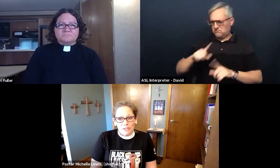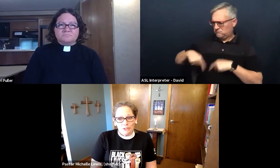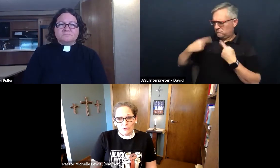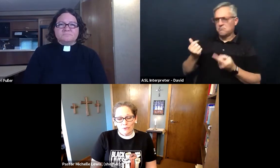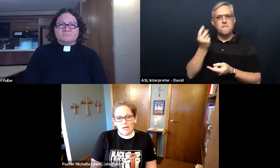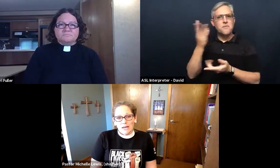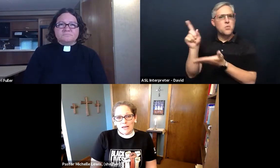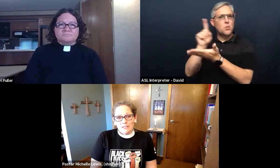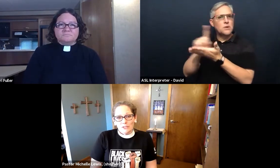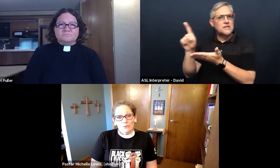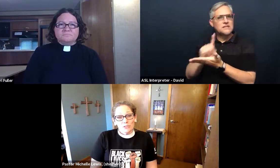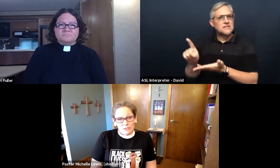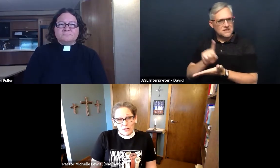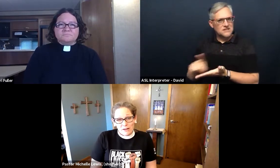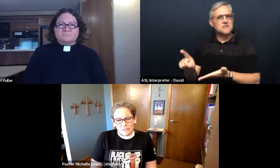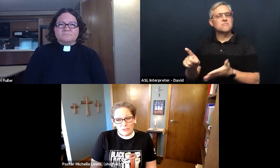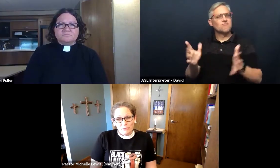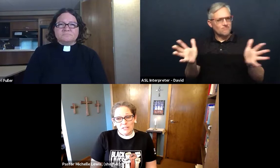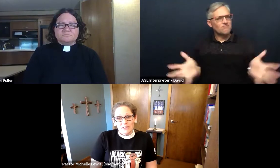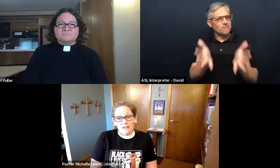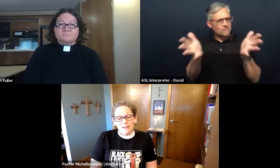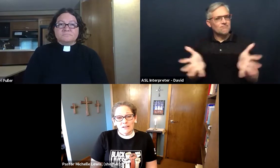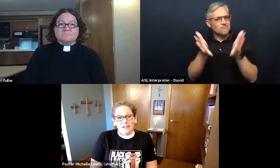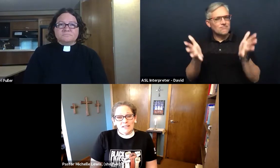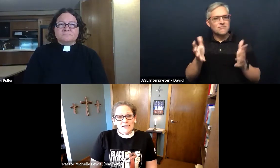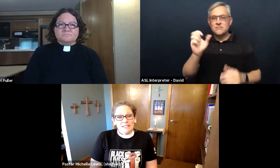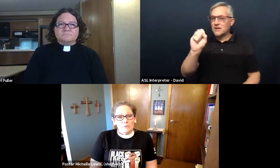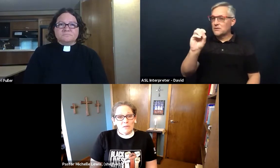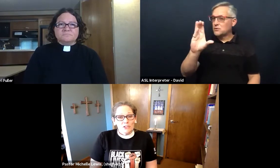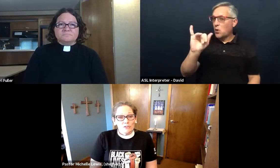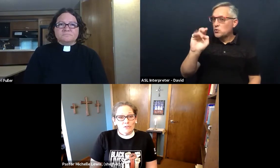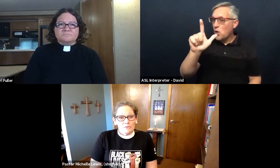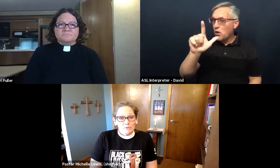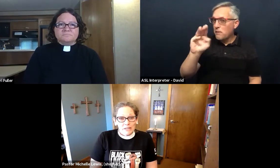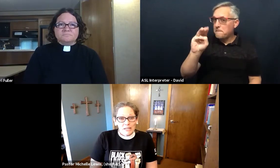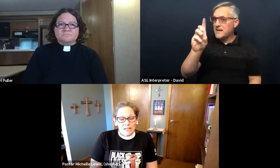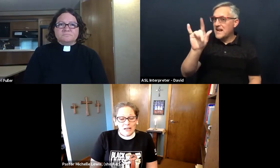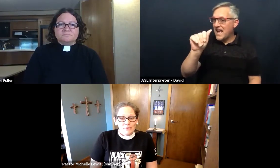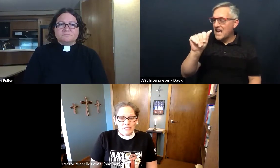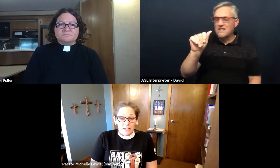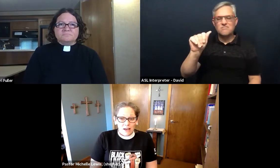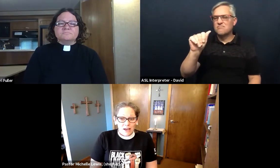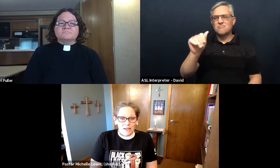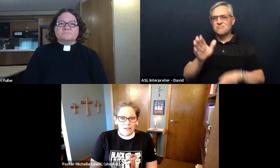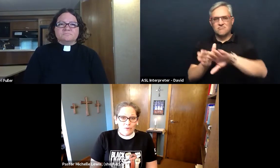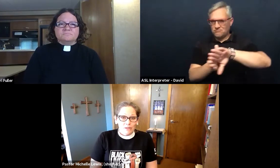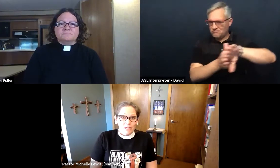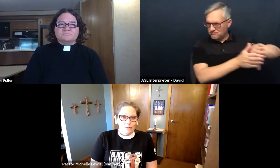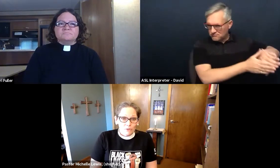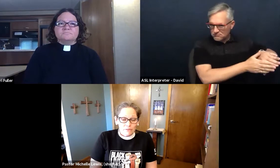you to turn off social media to make sure you are getting outside or that you're moving